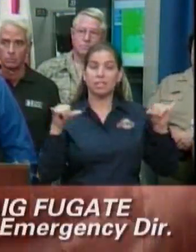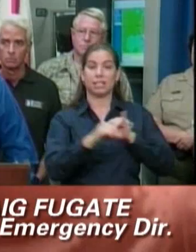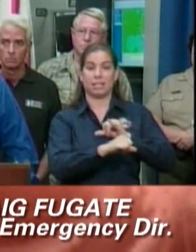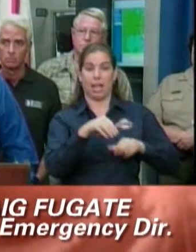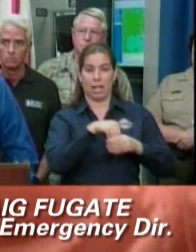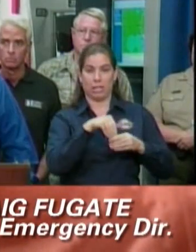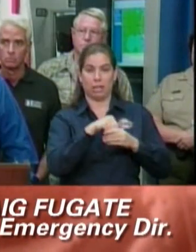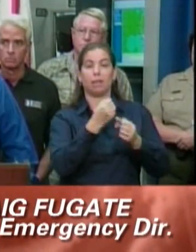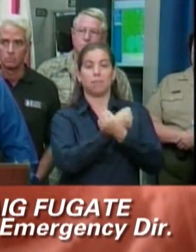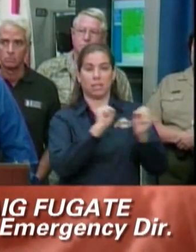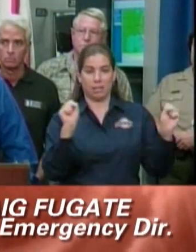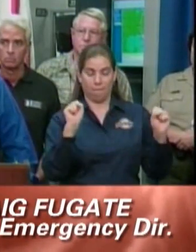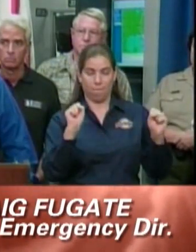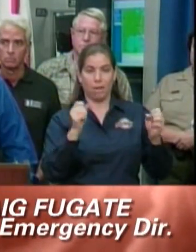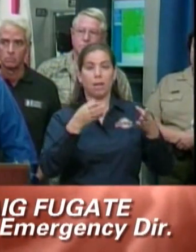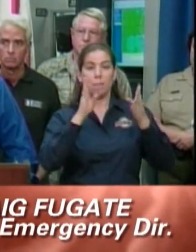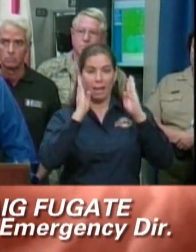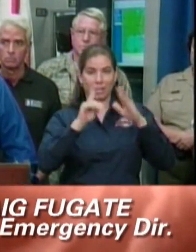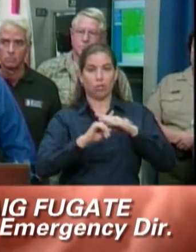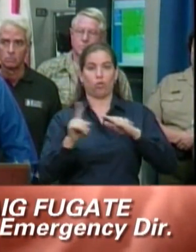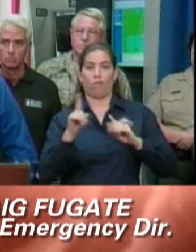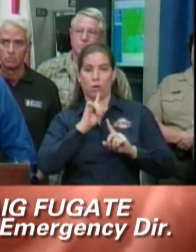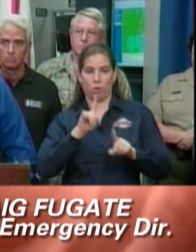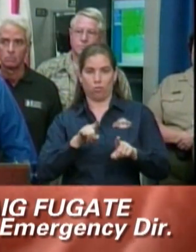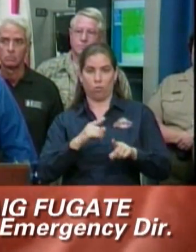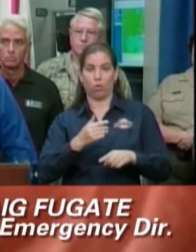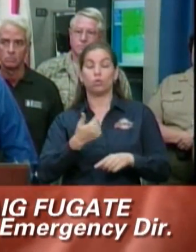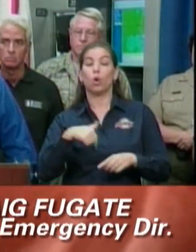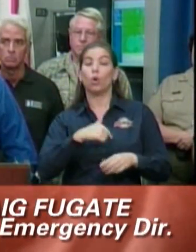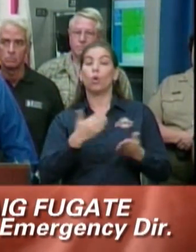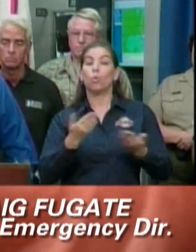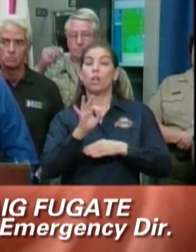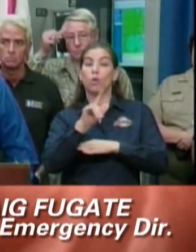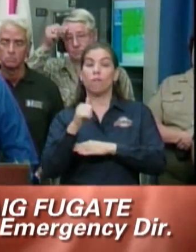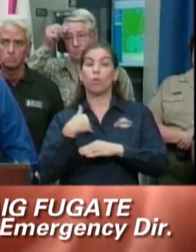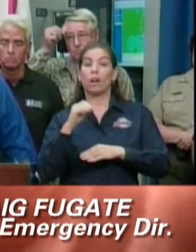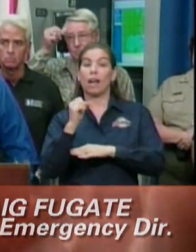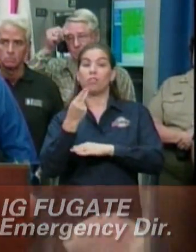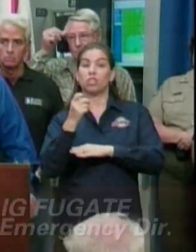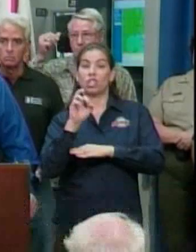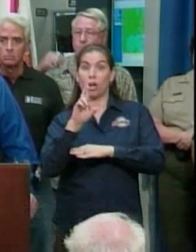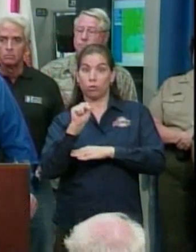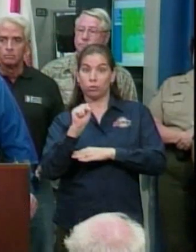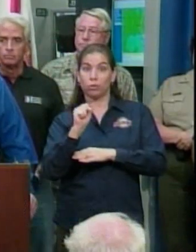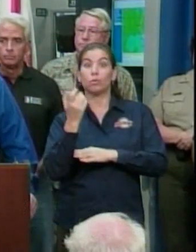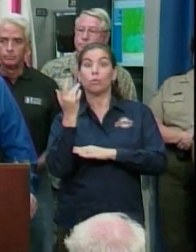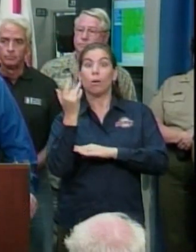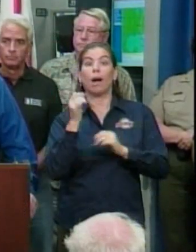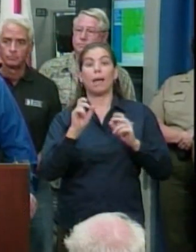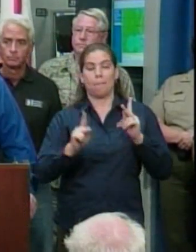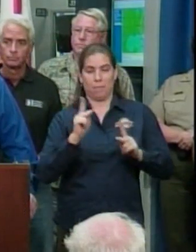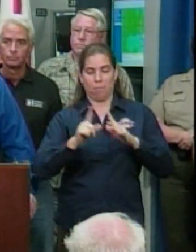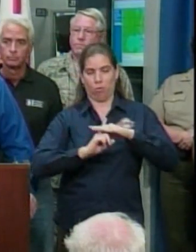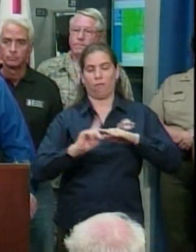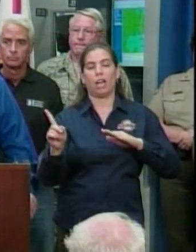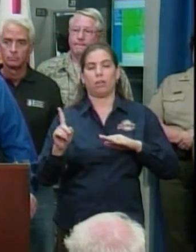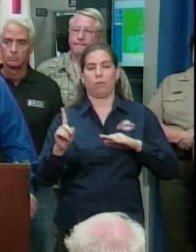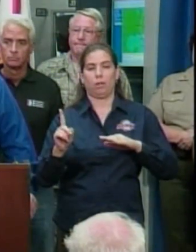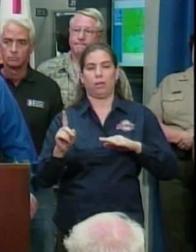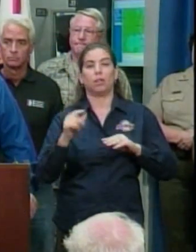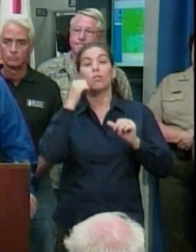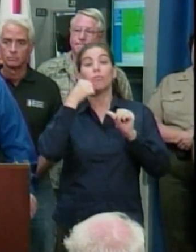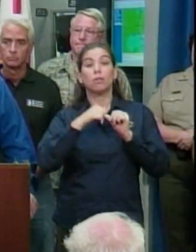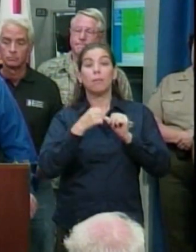evacuation orders. You need to do like the folks that were in our shelters did. When the evacuation order comes, evacuate. Just because the